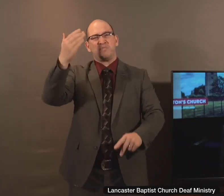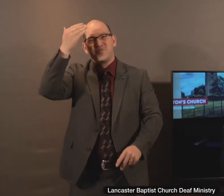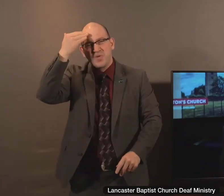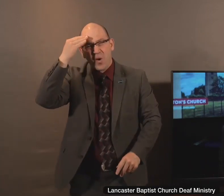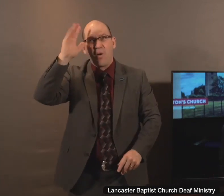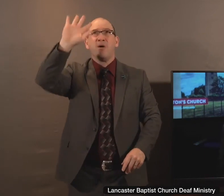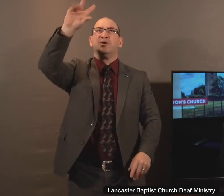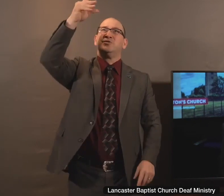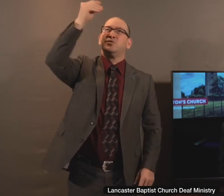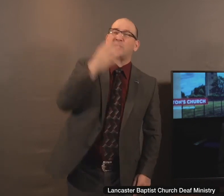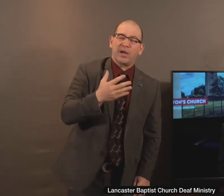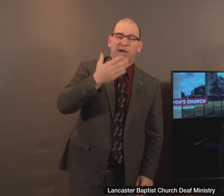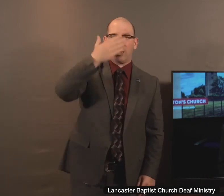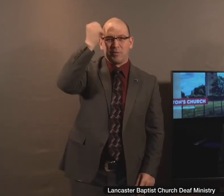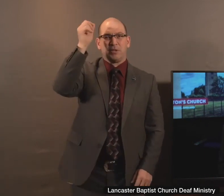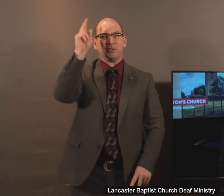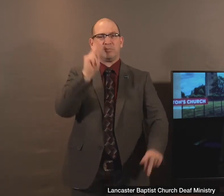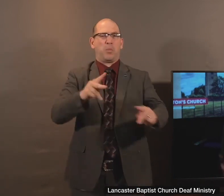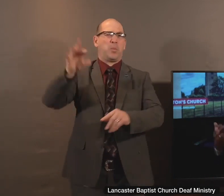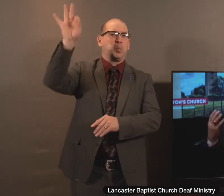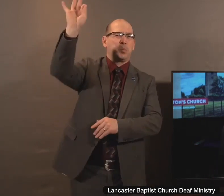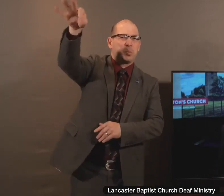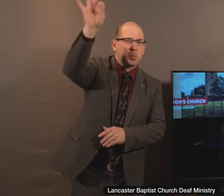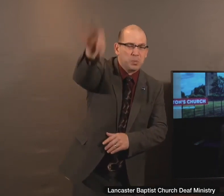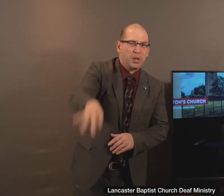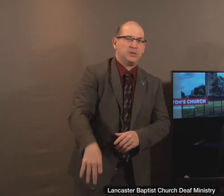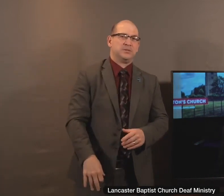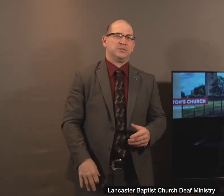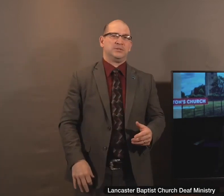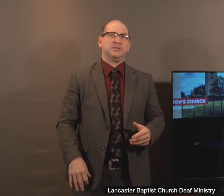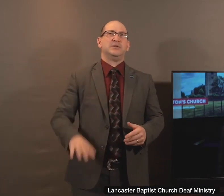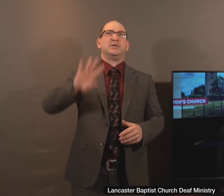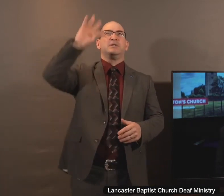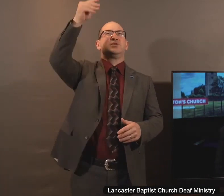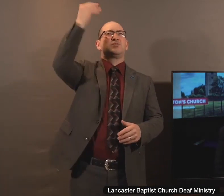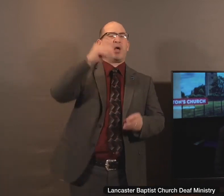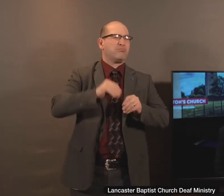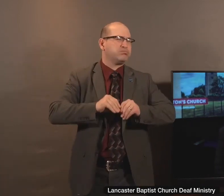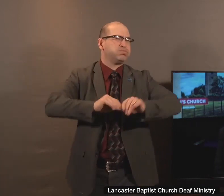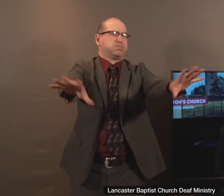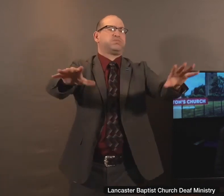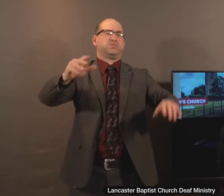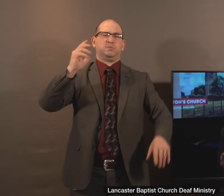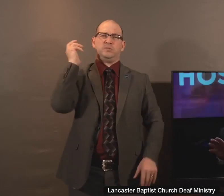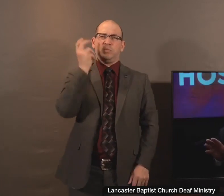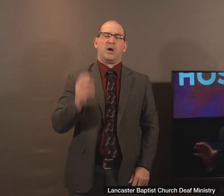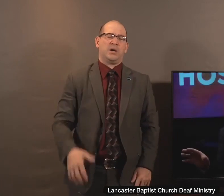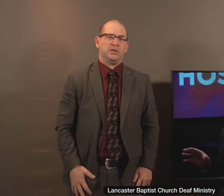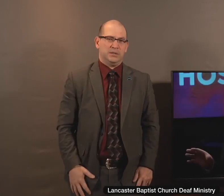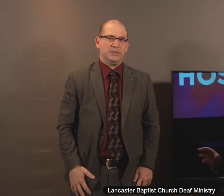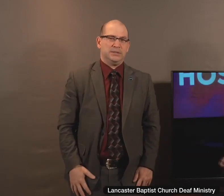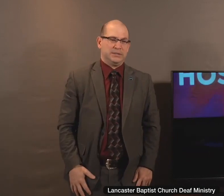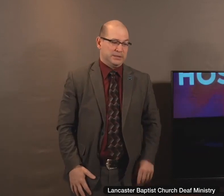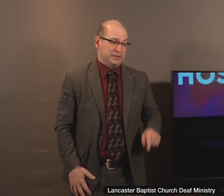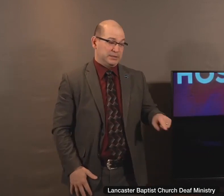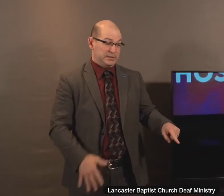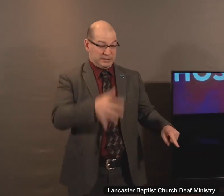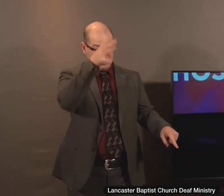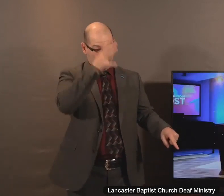come humbly and repentantly to the Lord. His grace is poured out upon them. And this Pharisee was learning from the